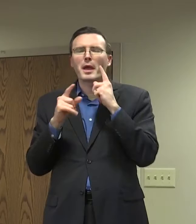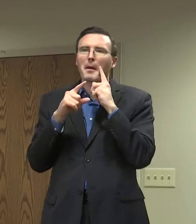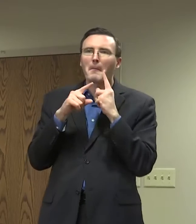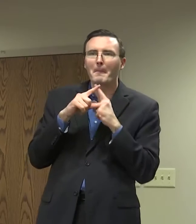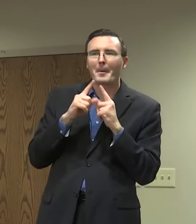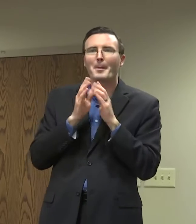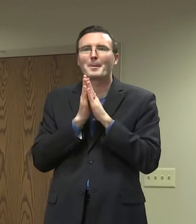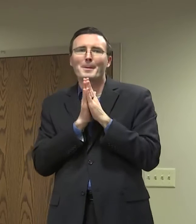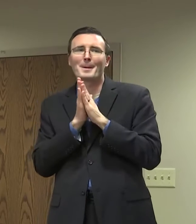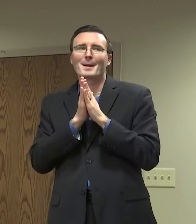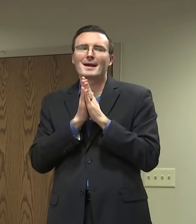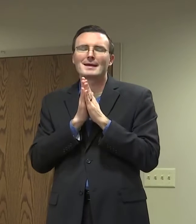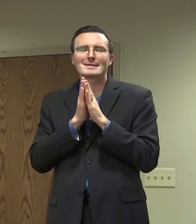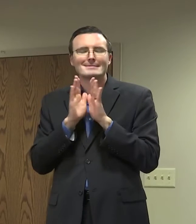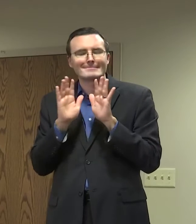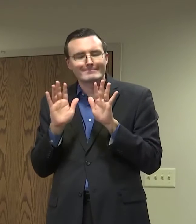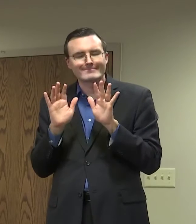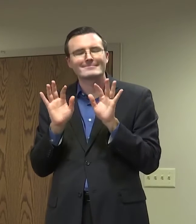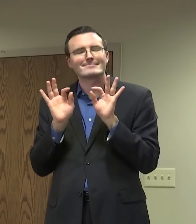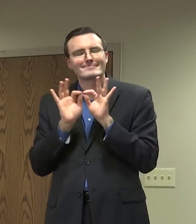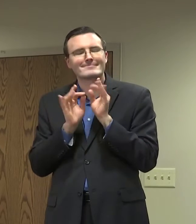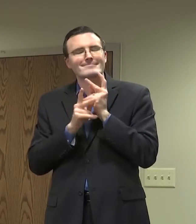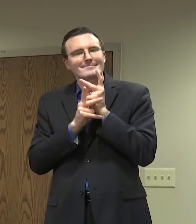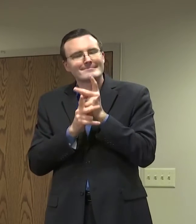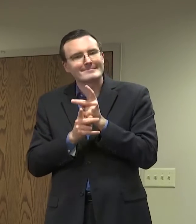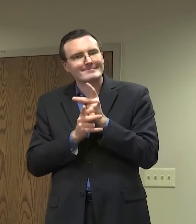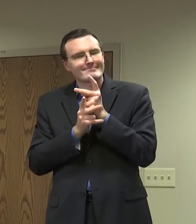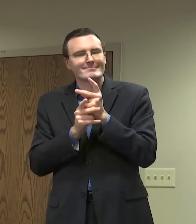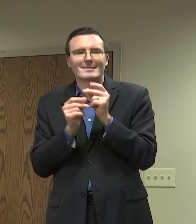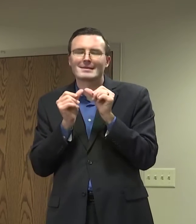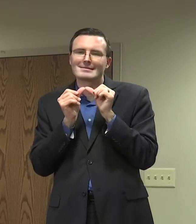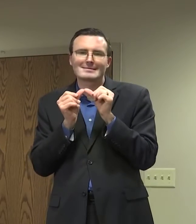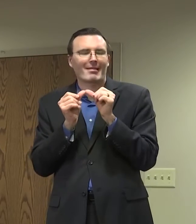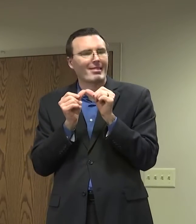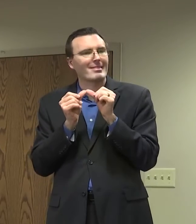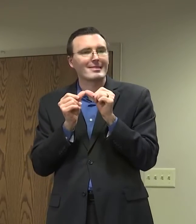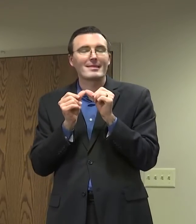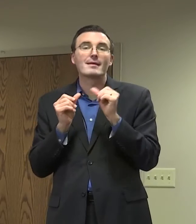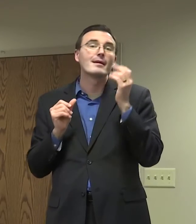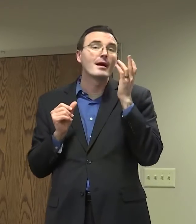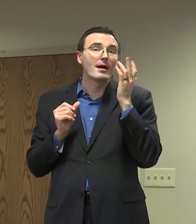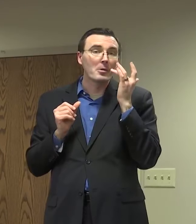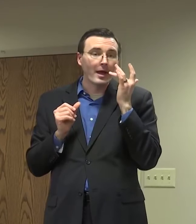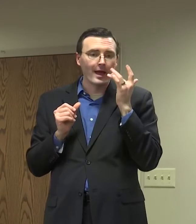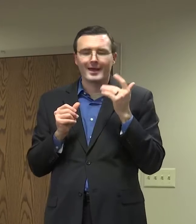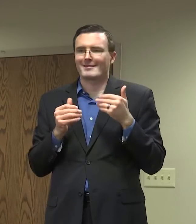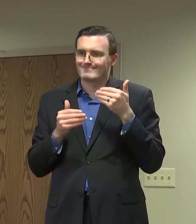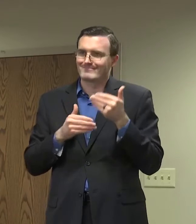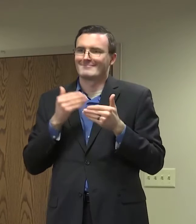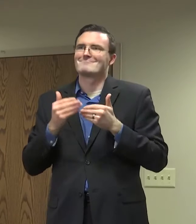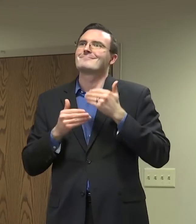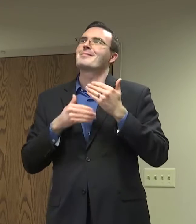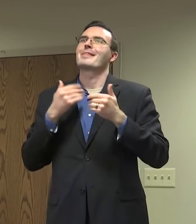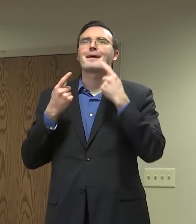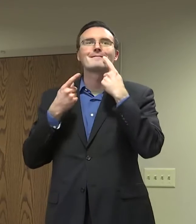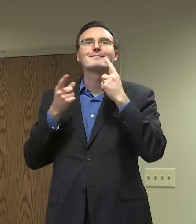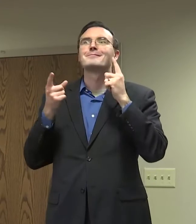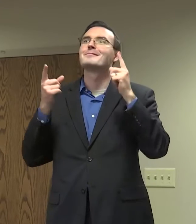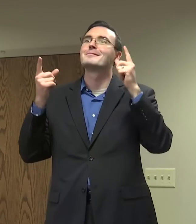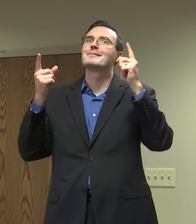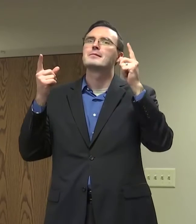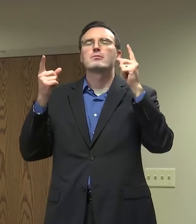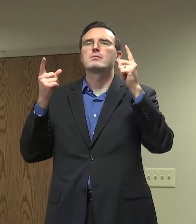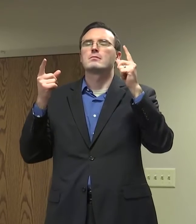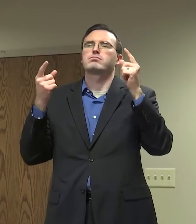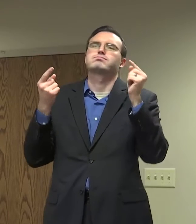and we have to proceed slowly and carefully because we do not want to have to step back. So today